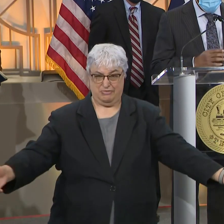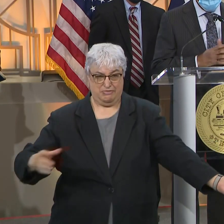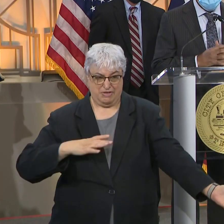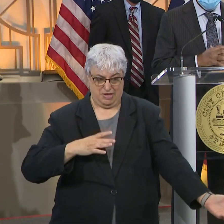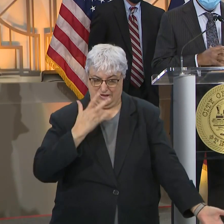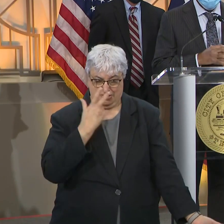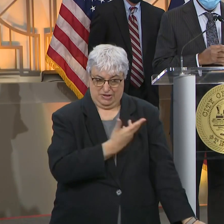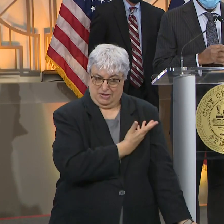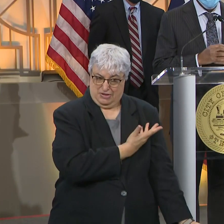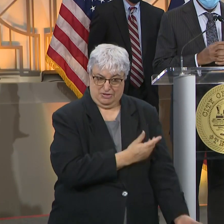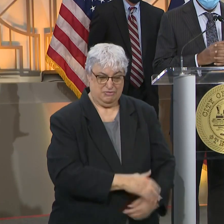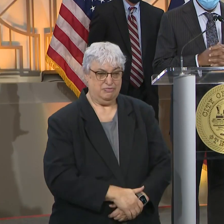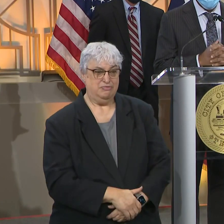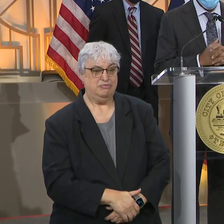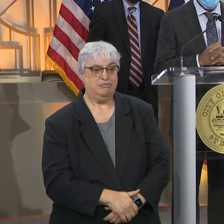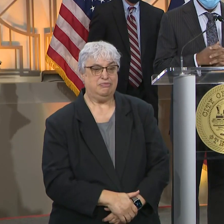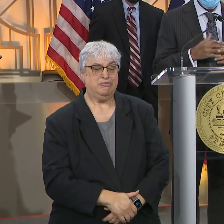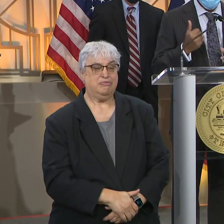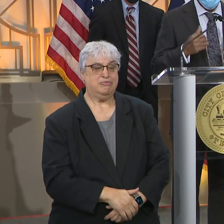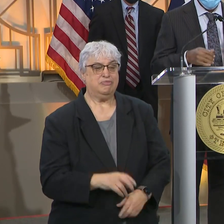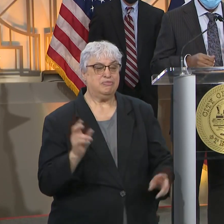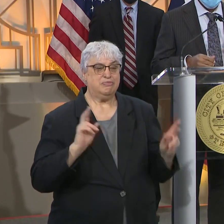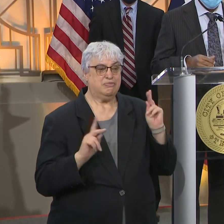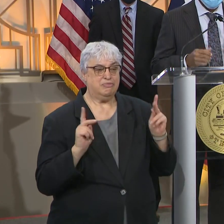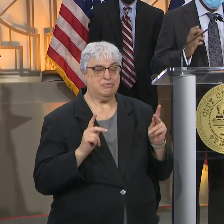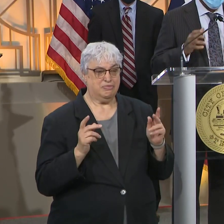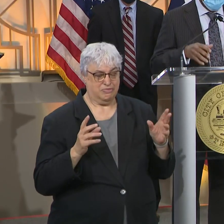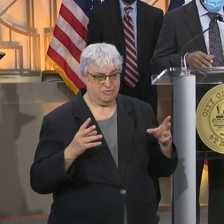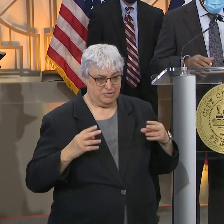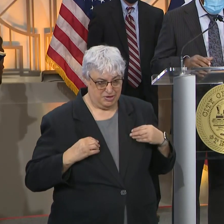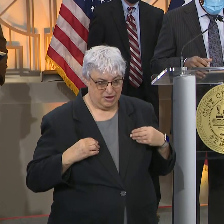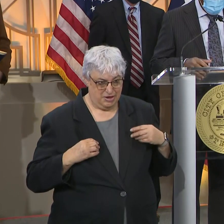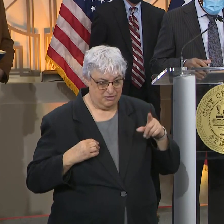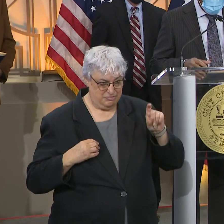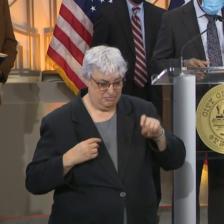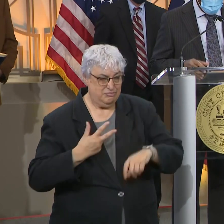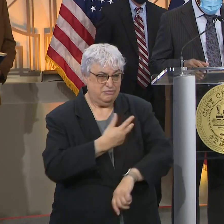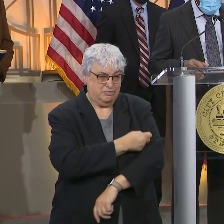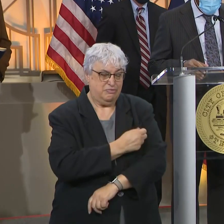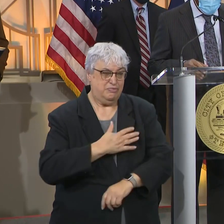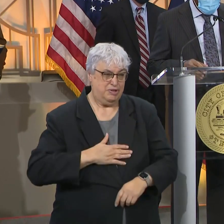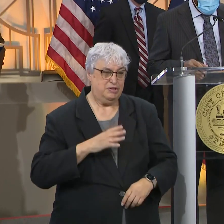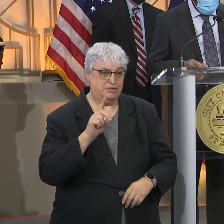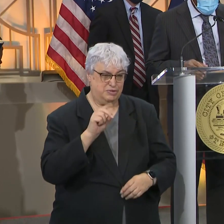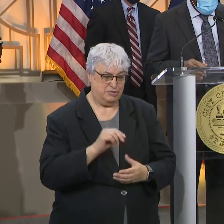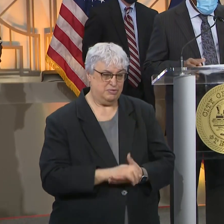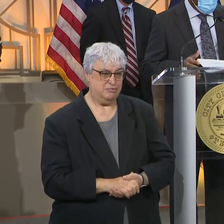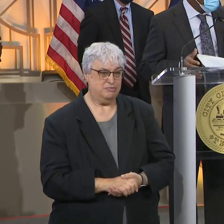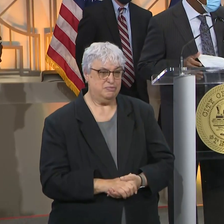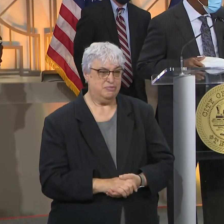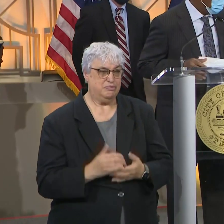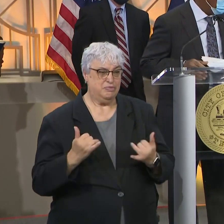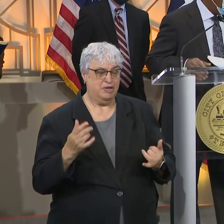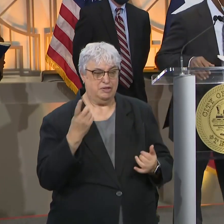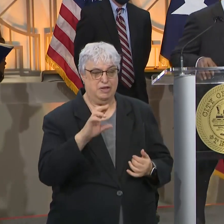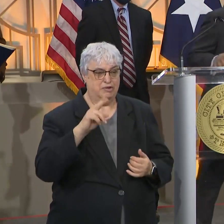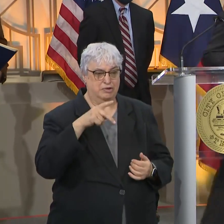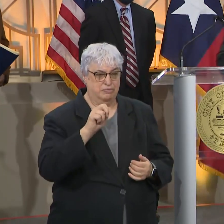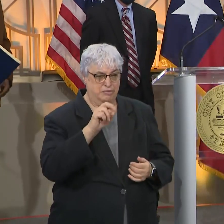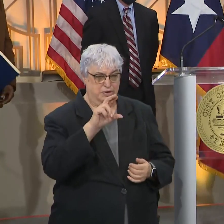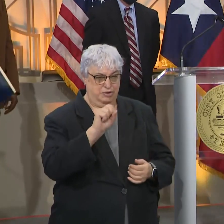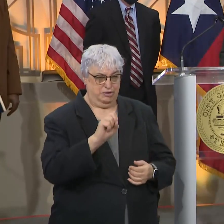So, again, let me encourage people when you get the opportunity to take it, please, please do that. Now, let me bring up a doctor first.